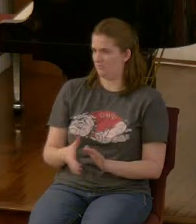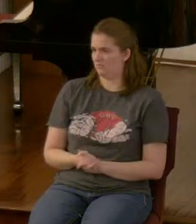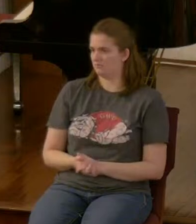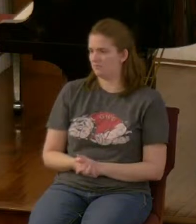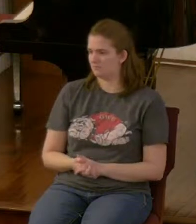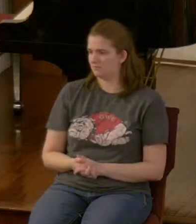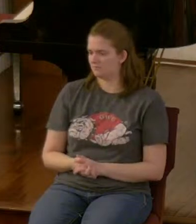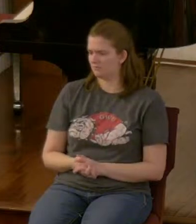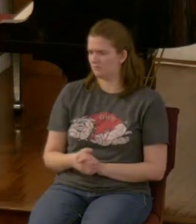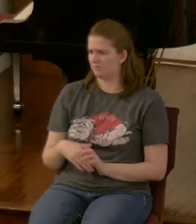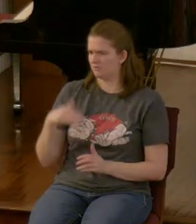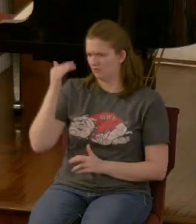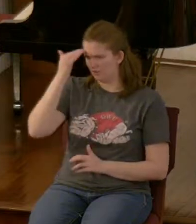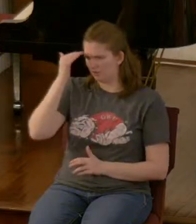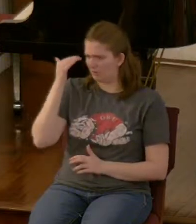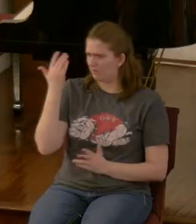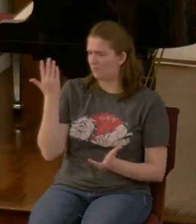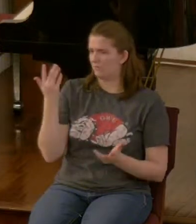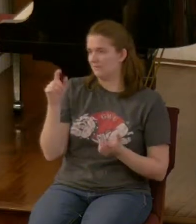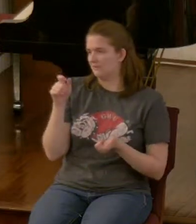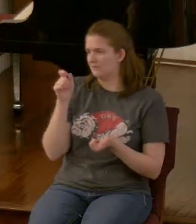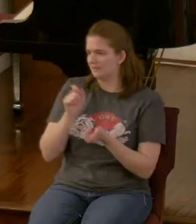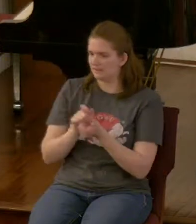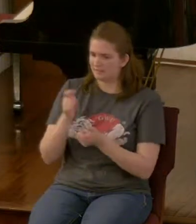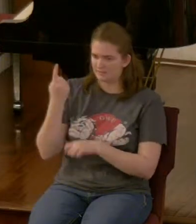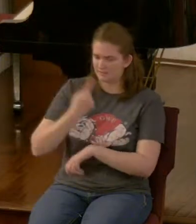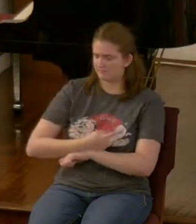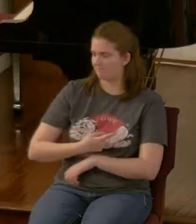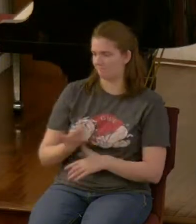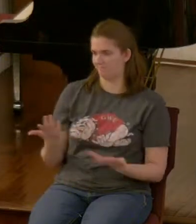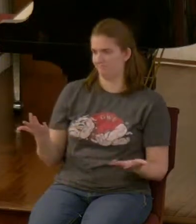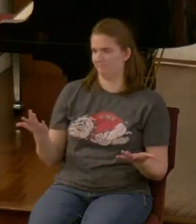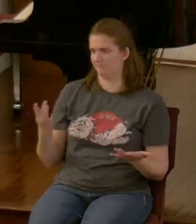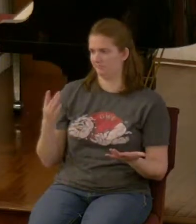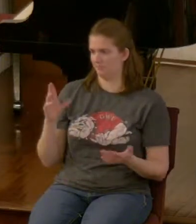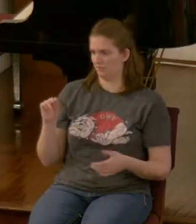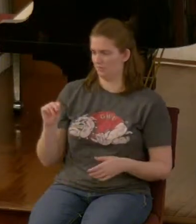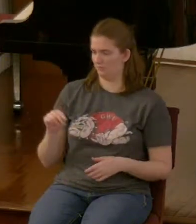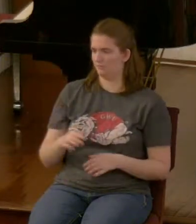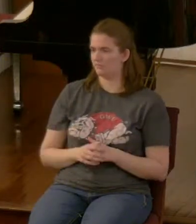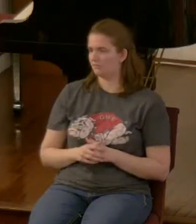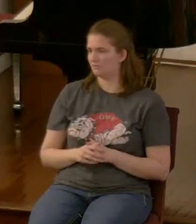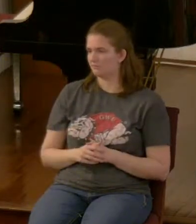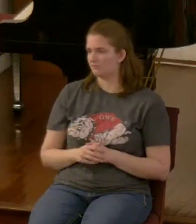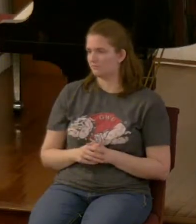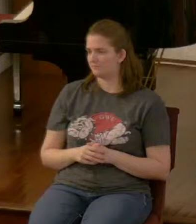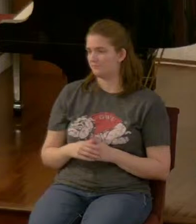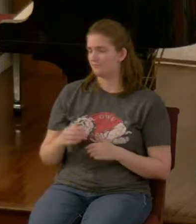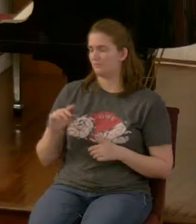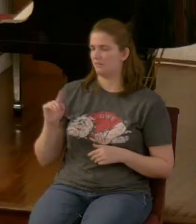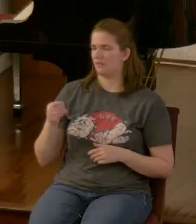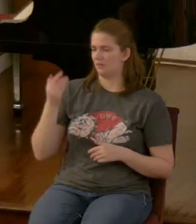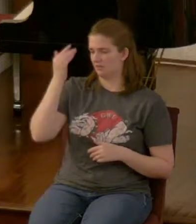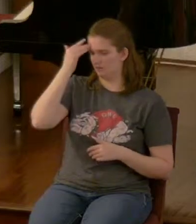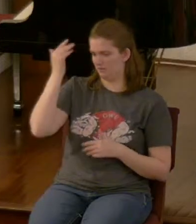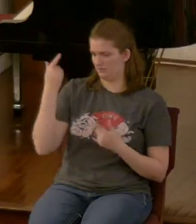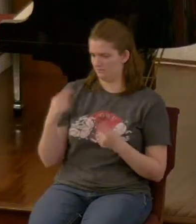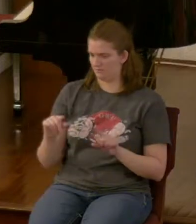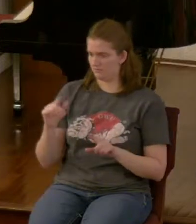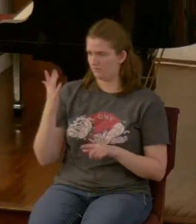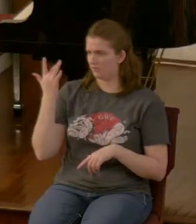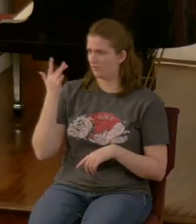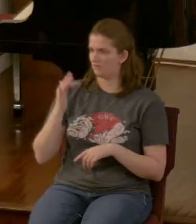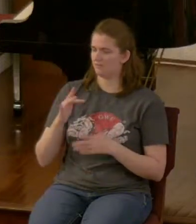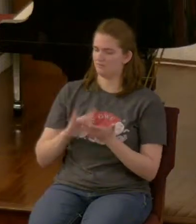do I know the exact day no I can't tell you the exact day it happened all I know is that it happened because the Bible